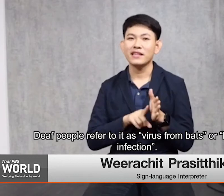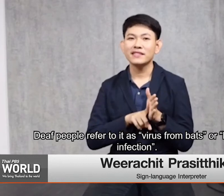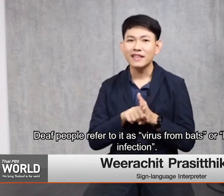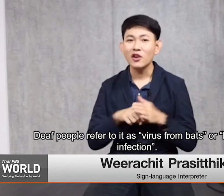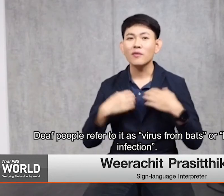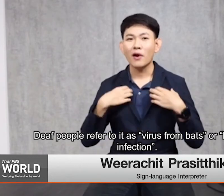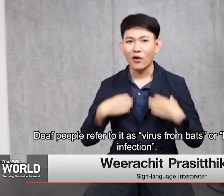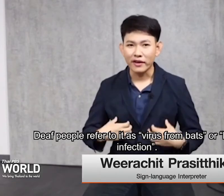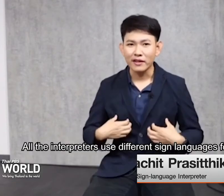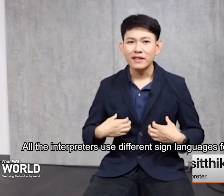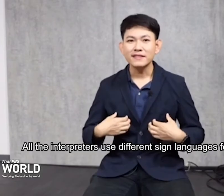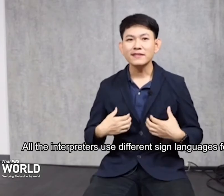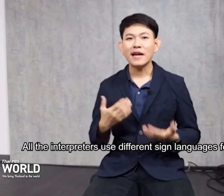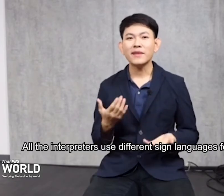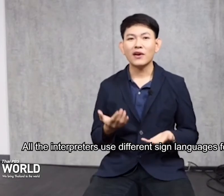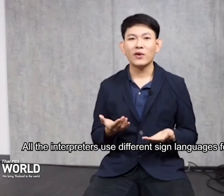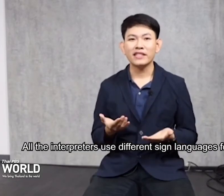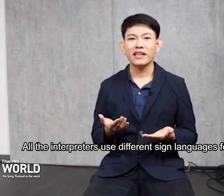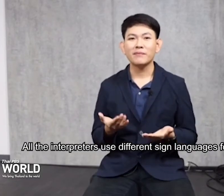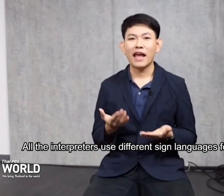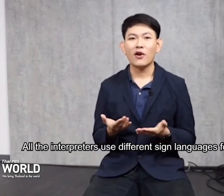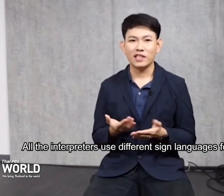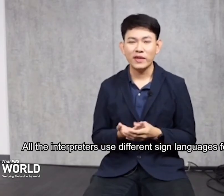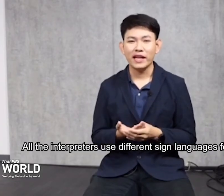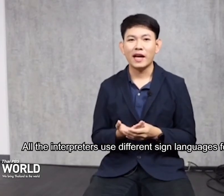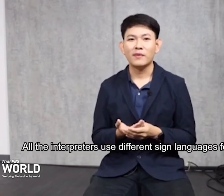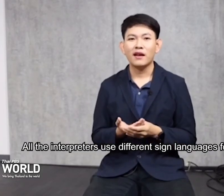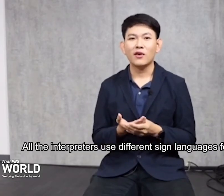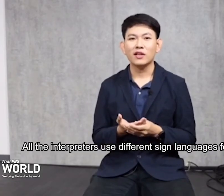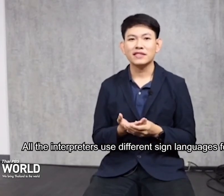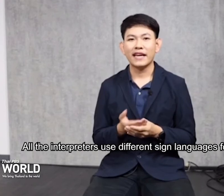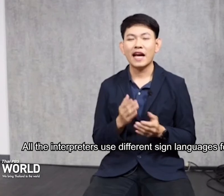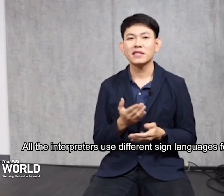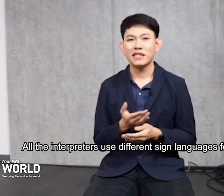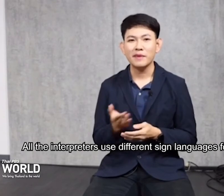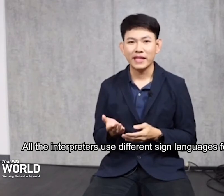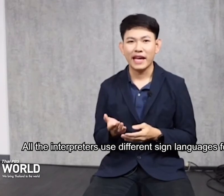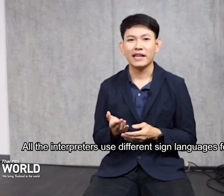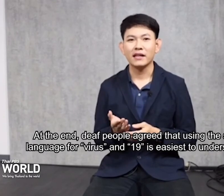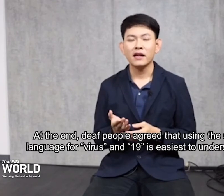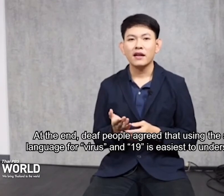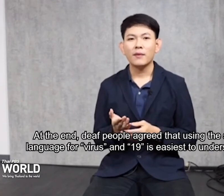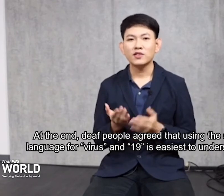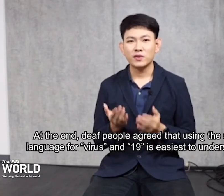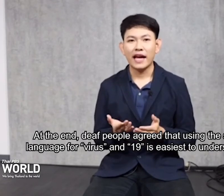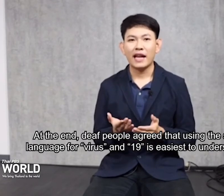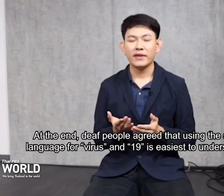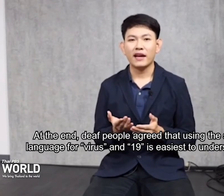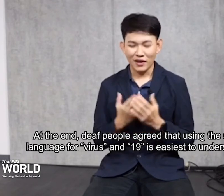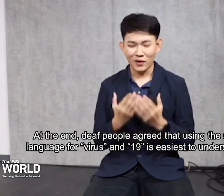a mask of the world's mask, from the people who are on TV, we will use the mask that is not the same. And the last one, the